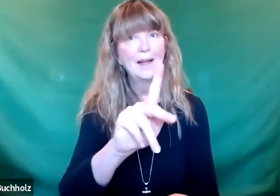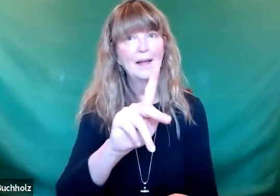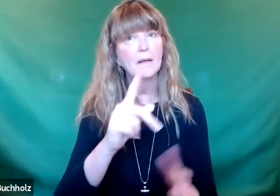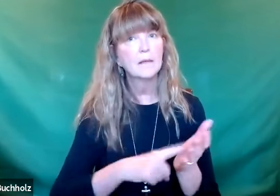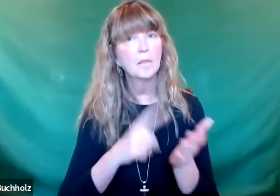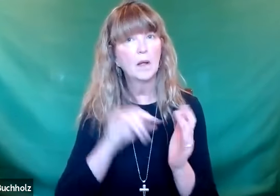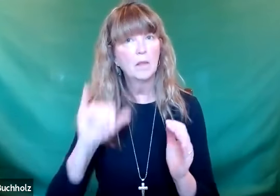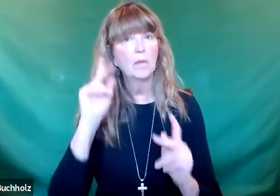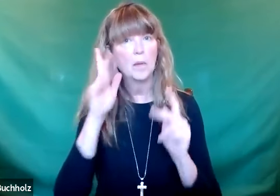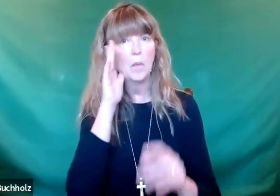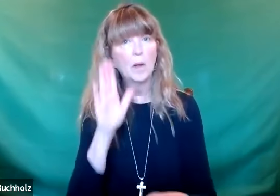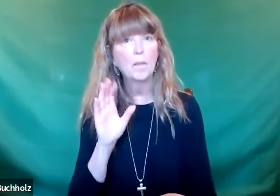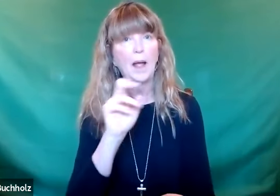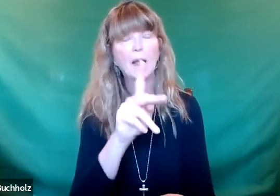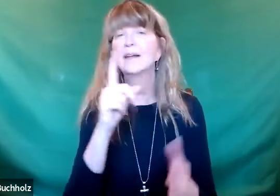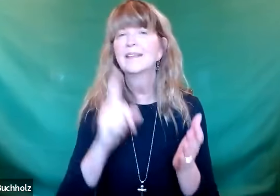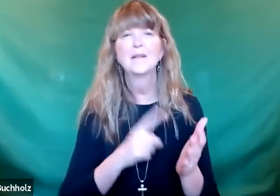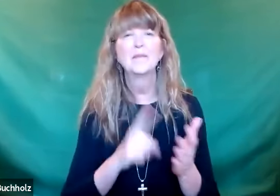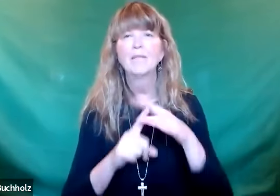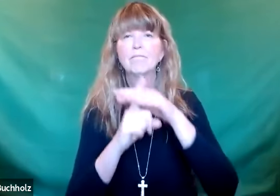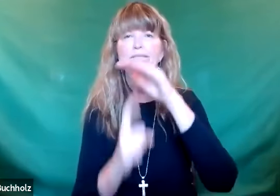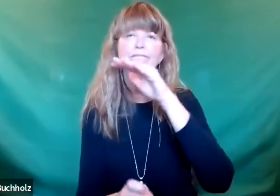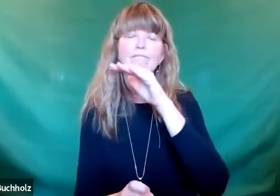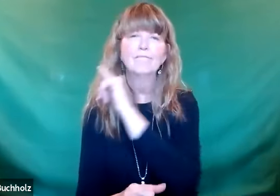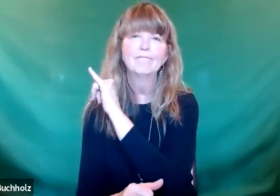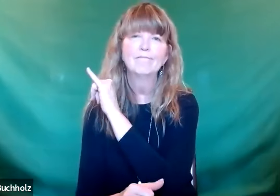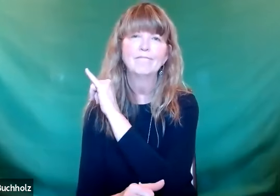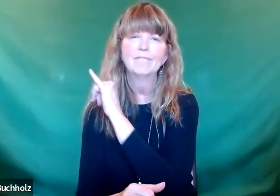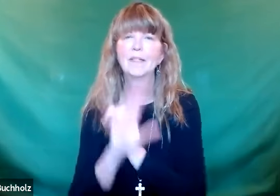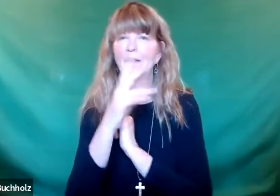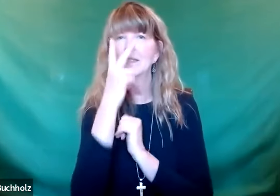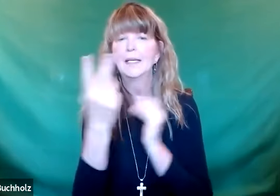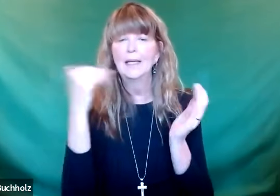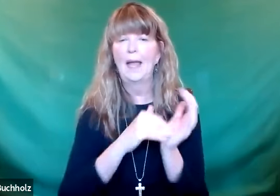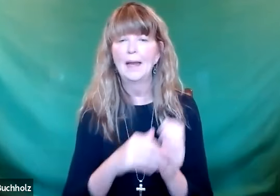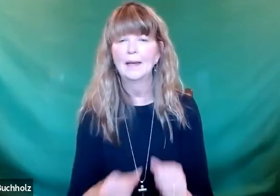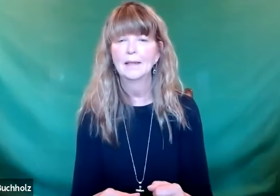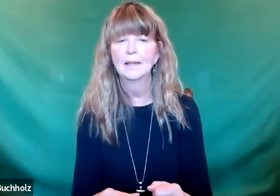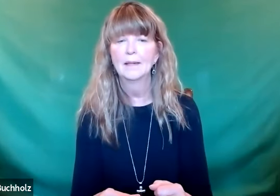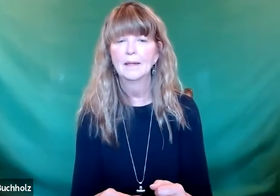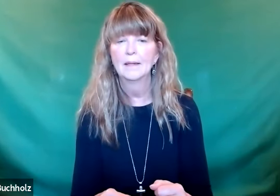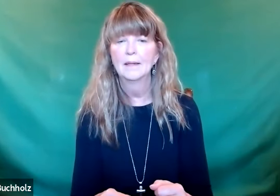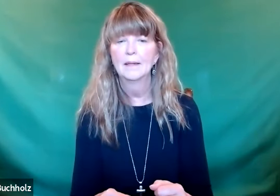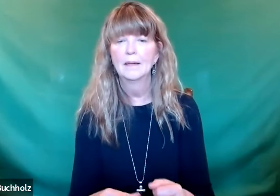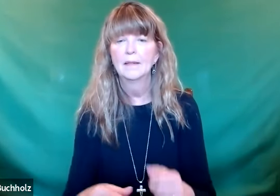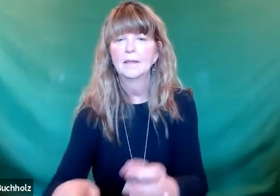Sometimes those folks will come back occasionally. Sometimes they just disappear and stay away forever and you never see them again.